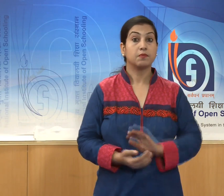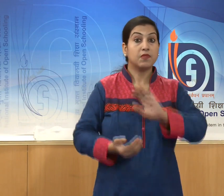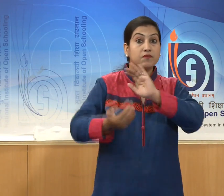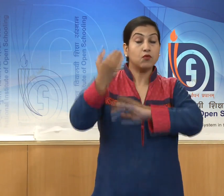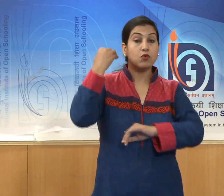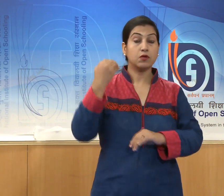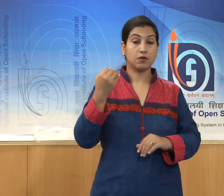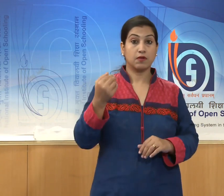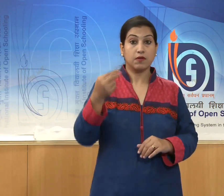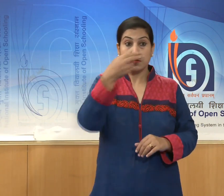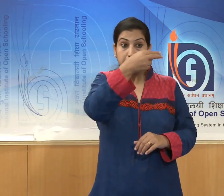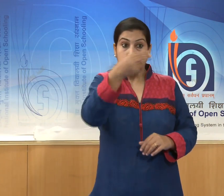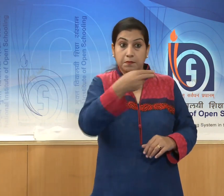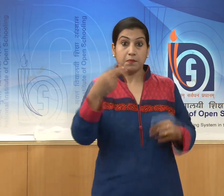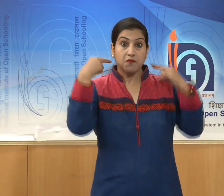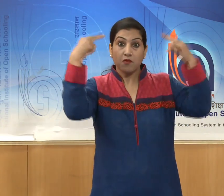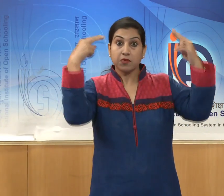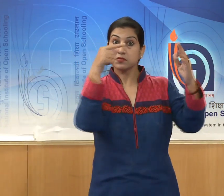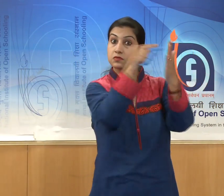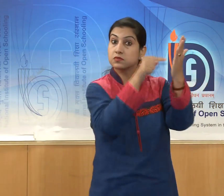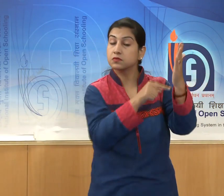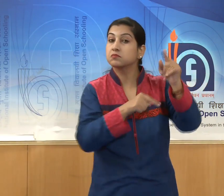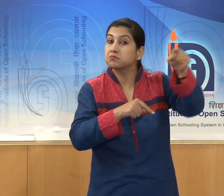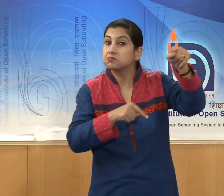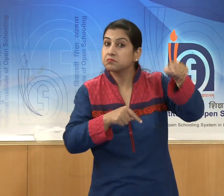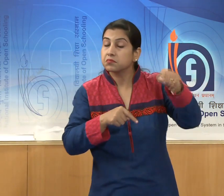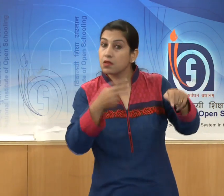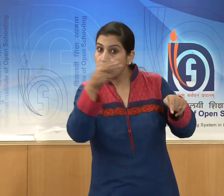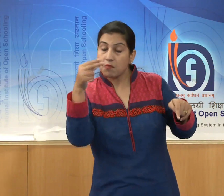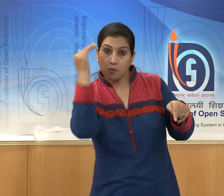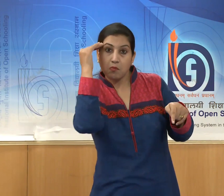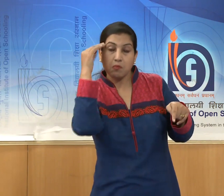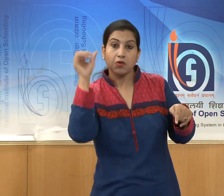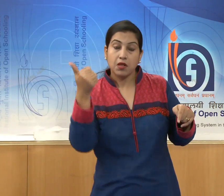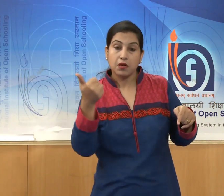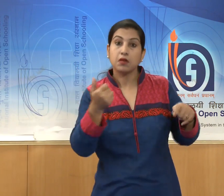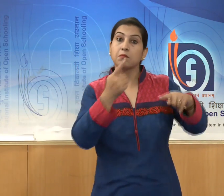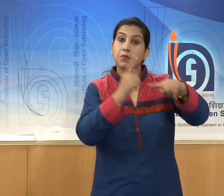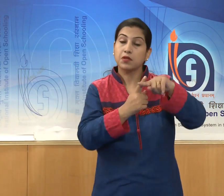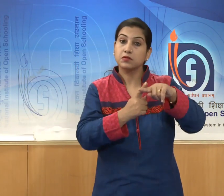of objects of this period.